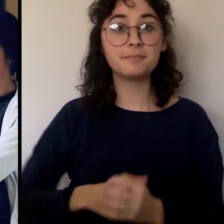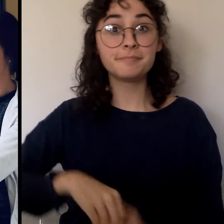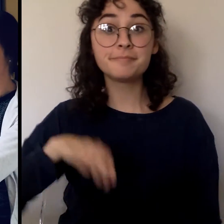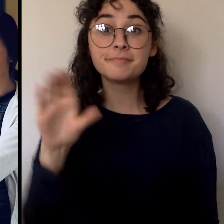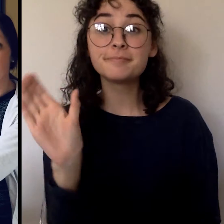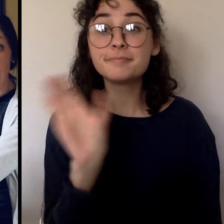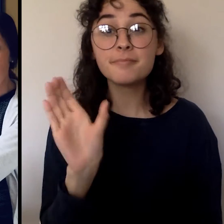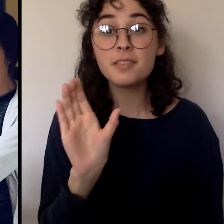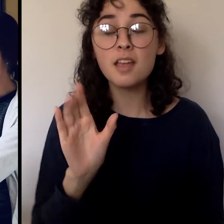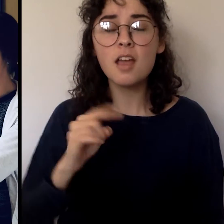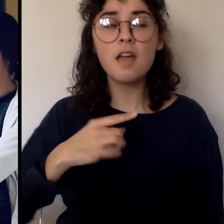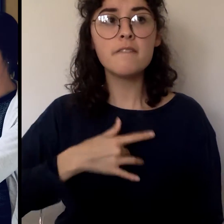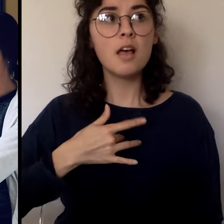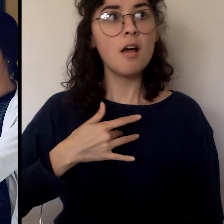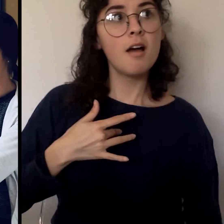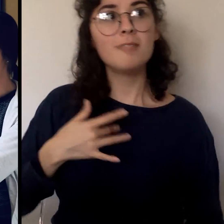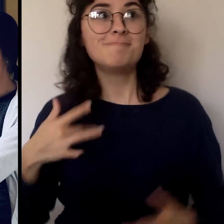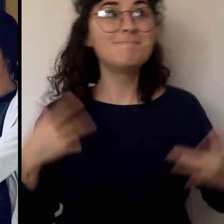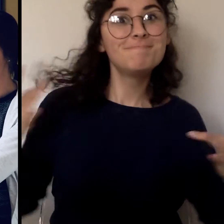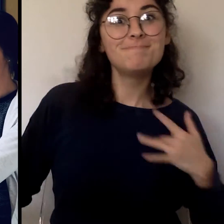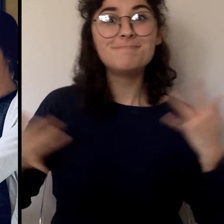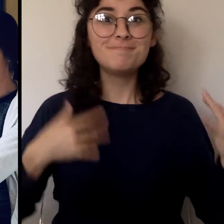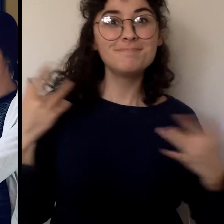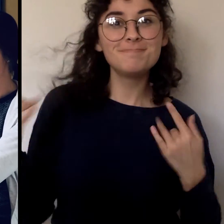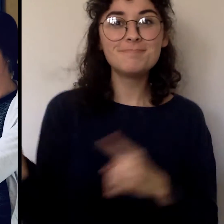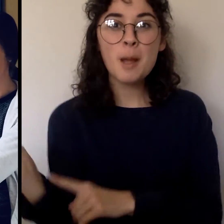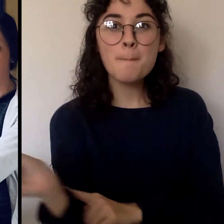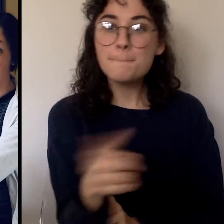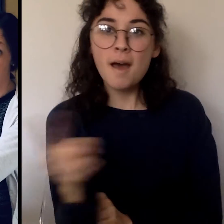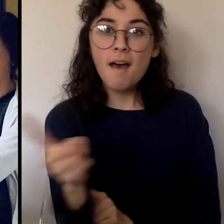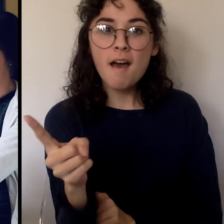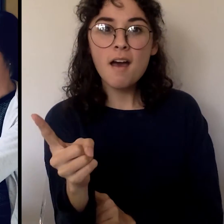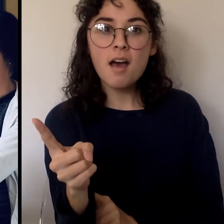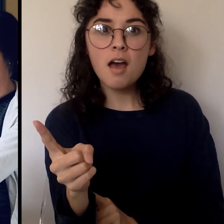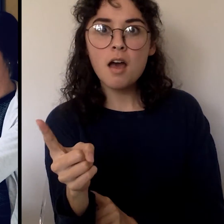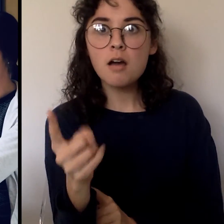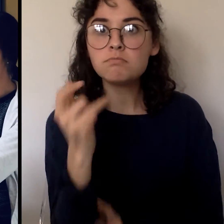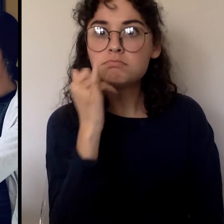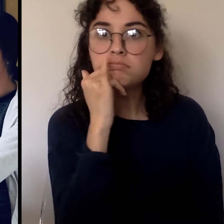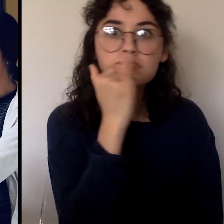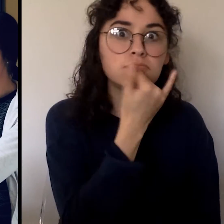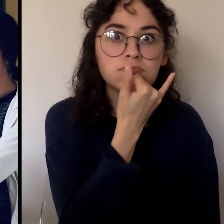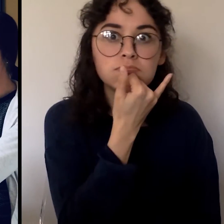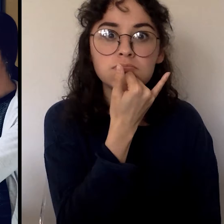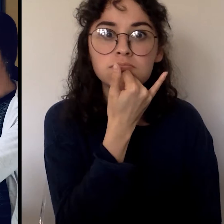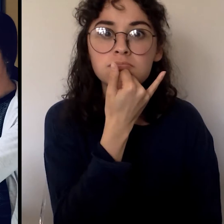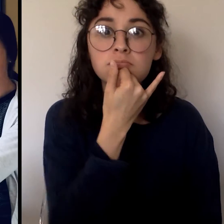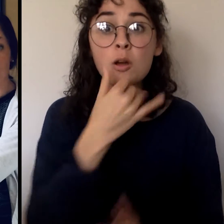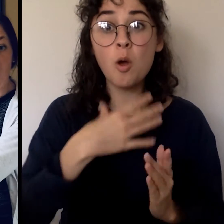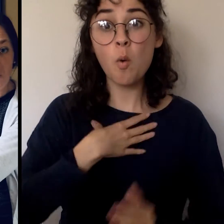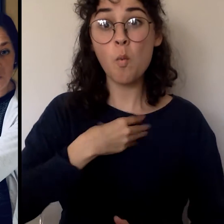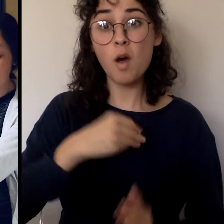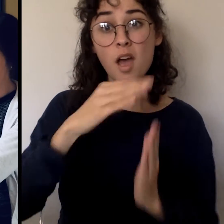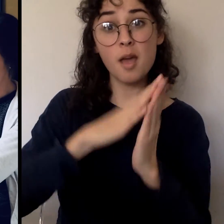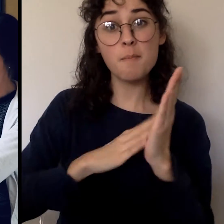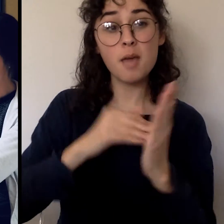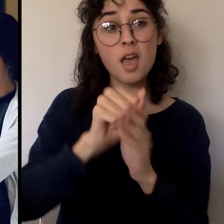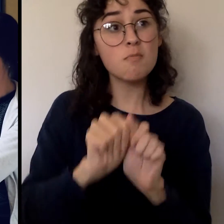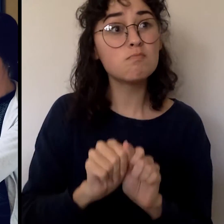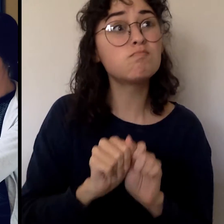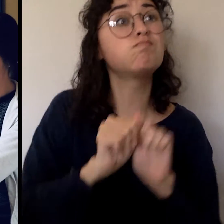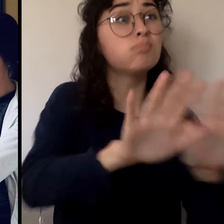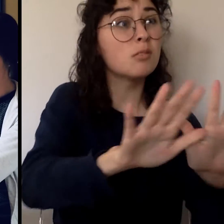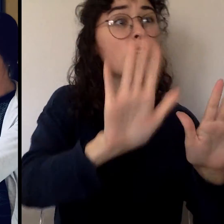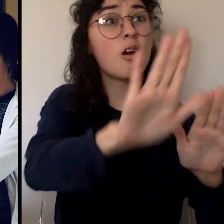Clifford felt so happy that he wagged his tail. That was a mistake. White paint splattered all over her